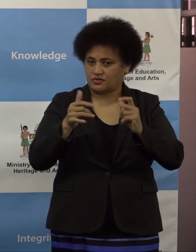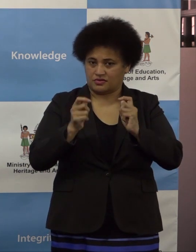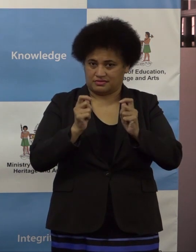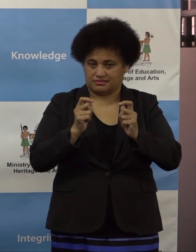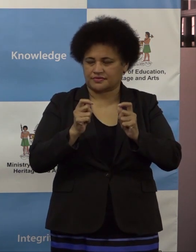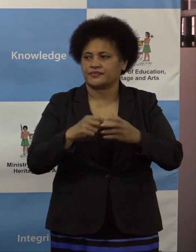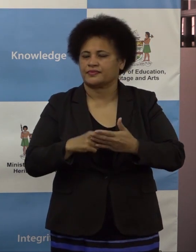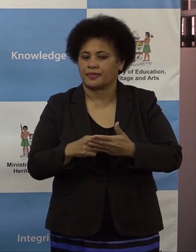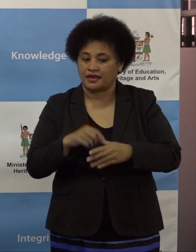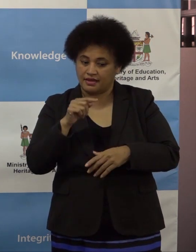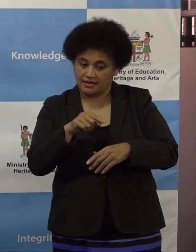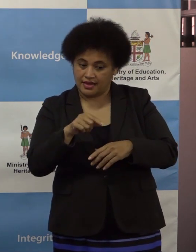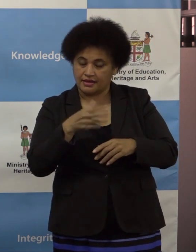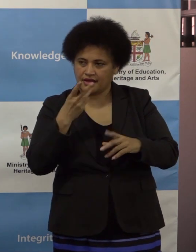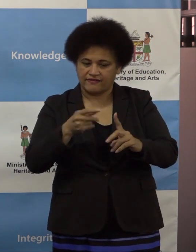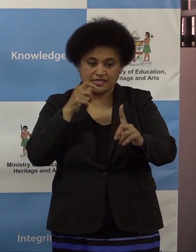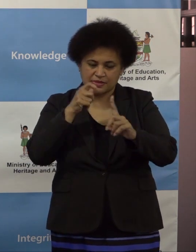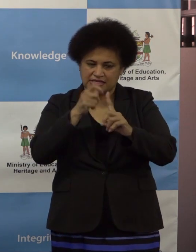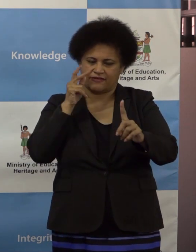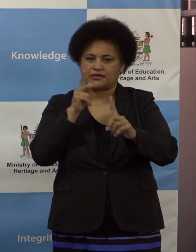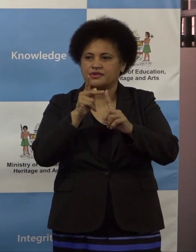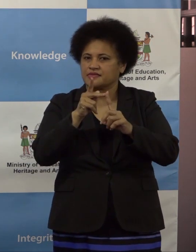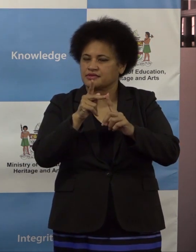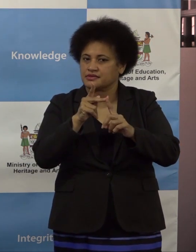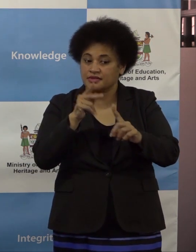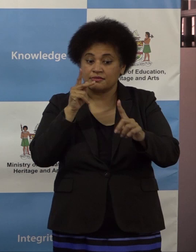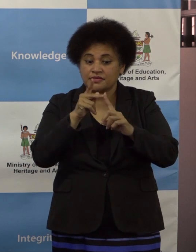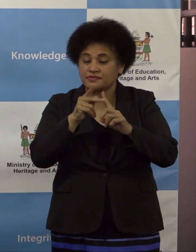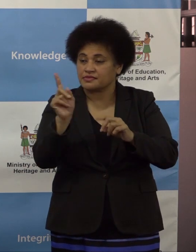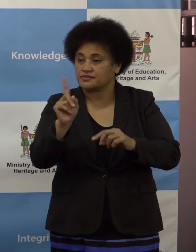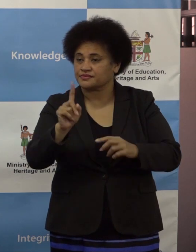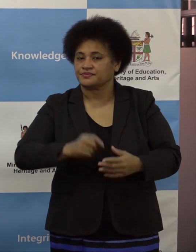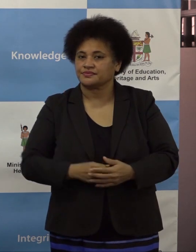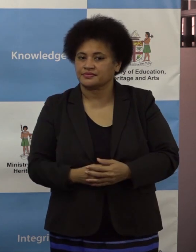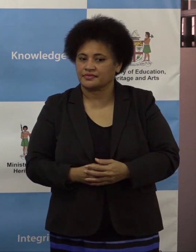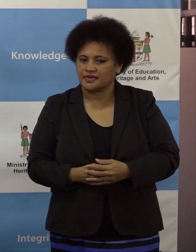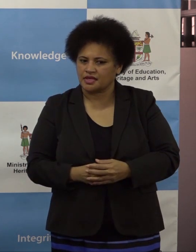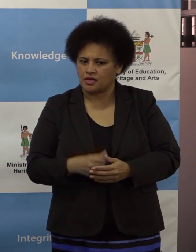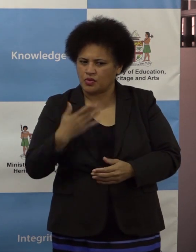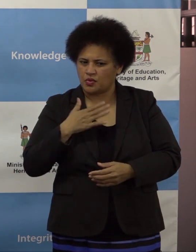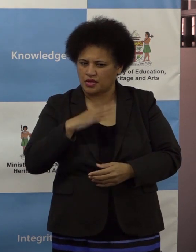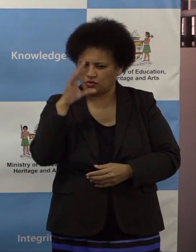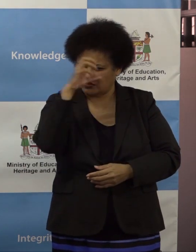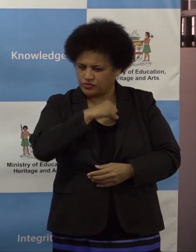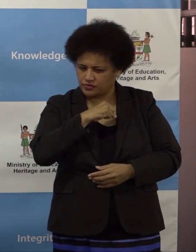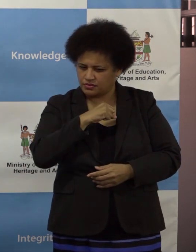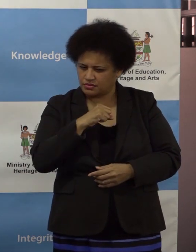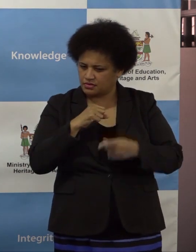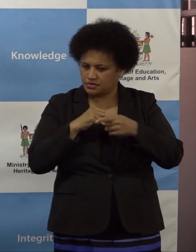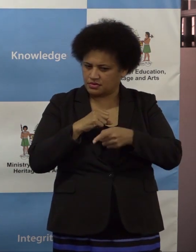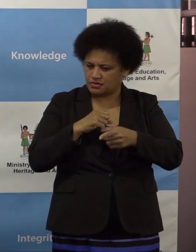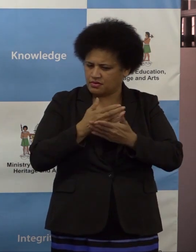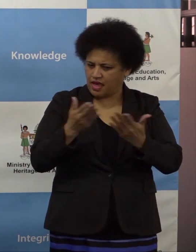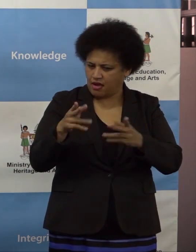has got a very specific purpose. And the purpose here is to gauge the strength and weaknesses so